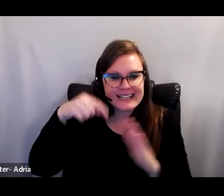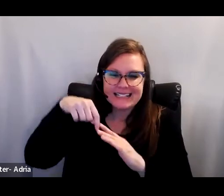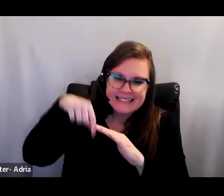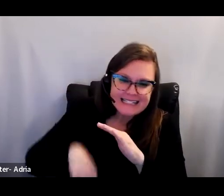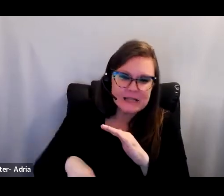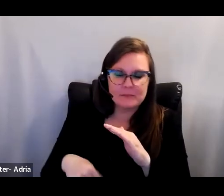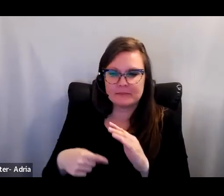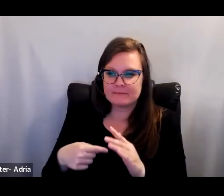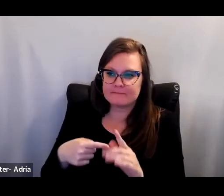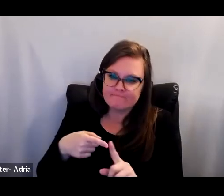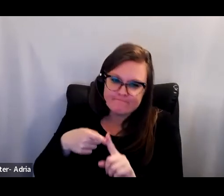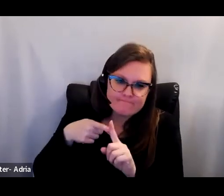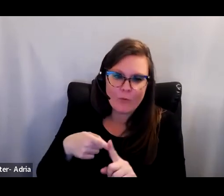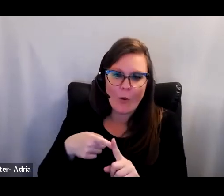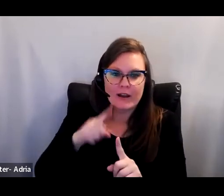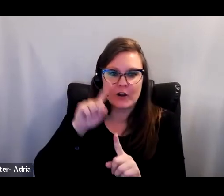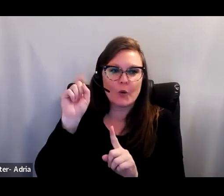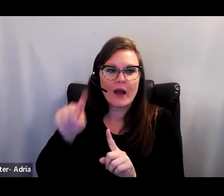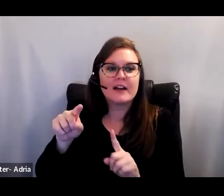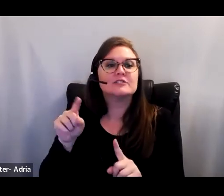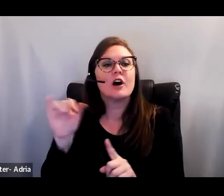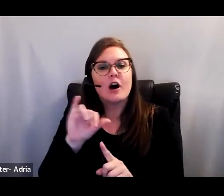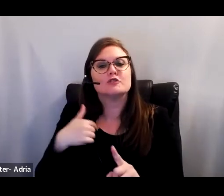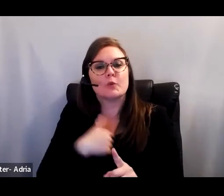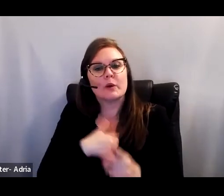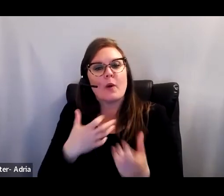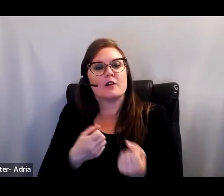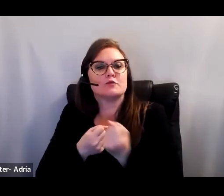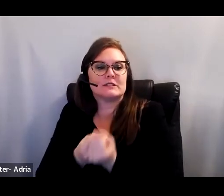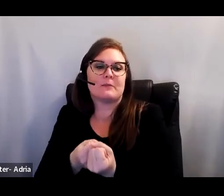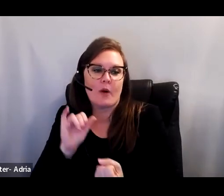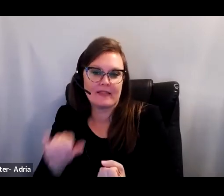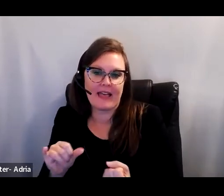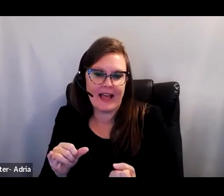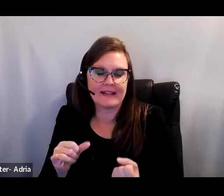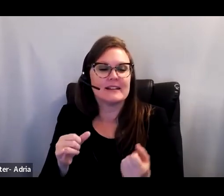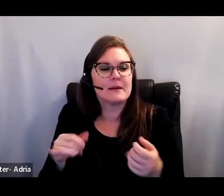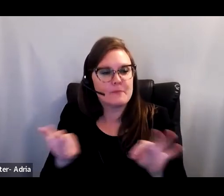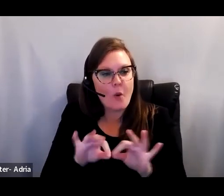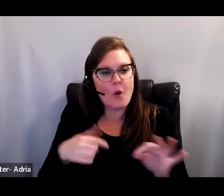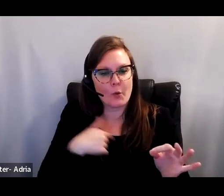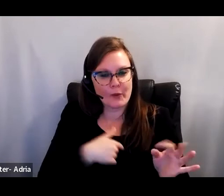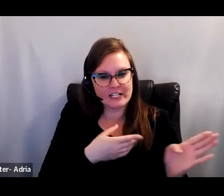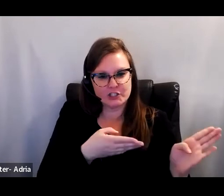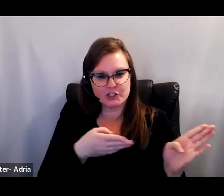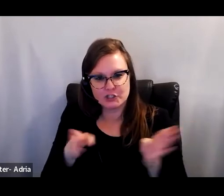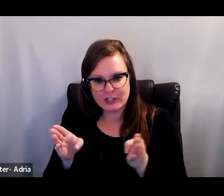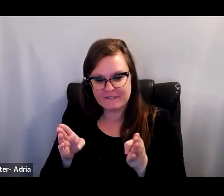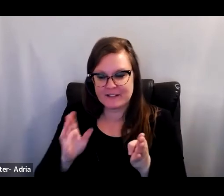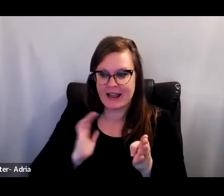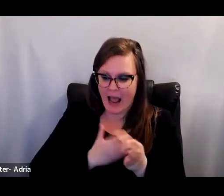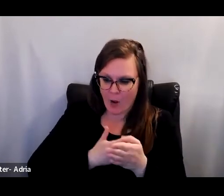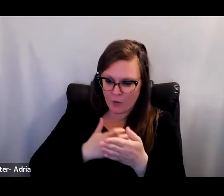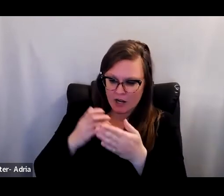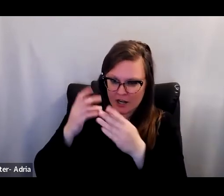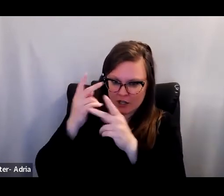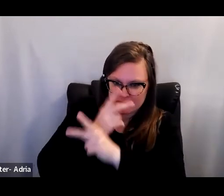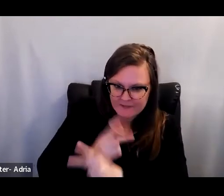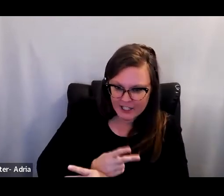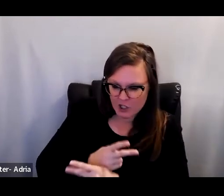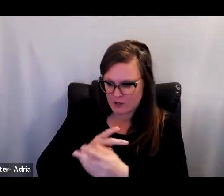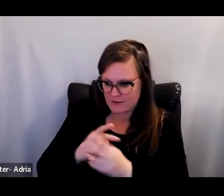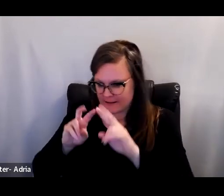be essential if we are to play a constructive role. These shifts will allow us to accompany our critiques with hope and a quest for solutions.